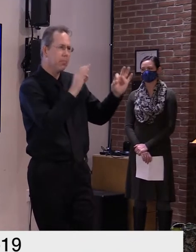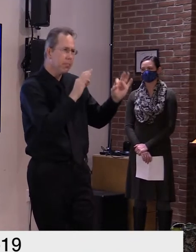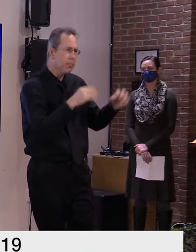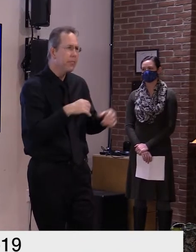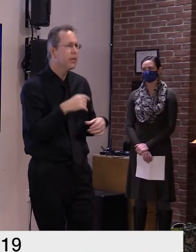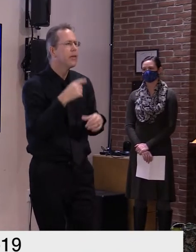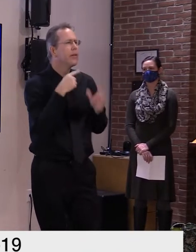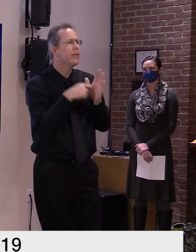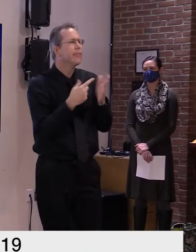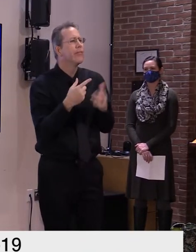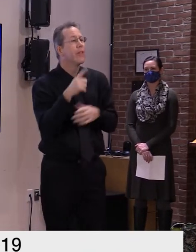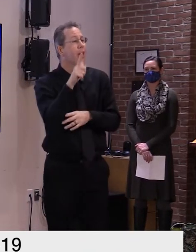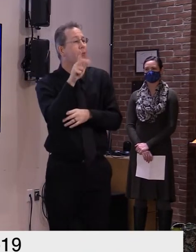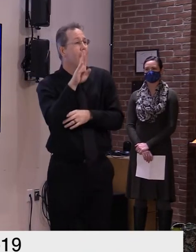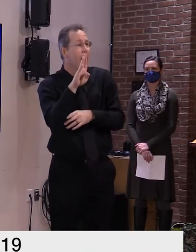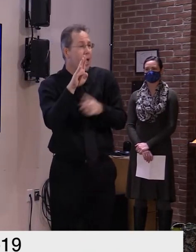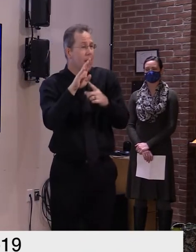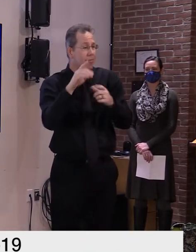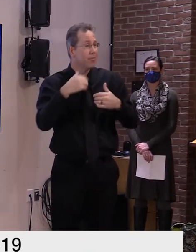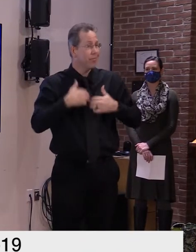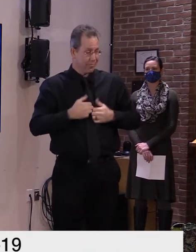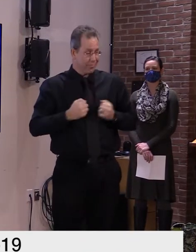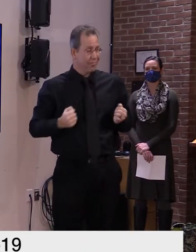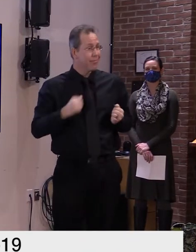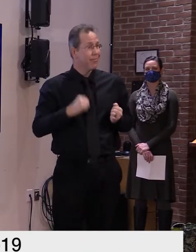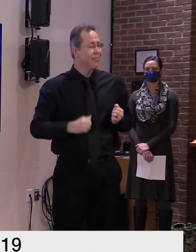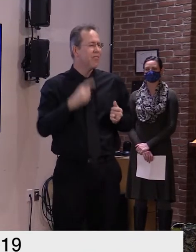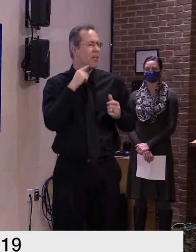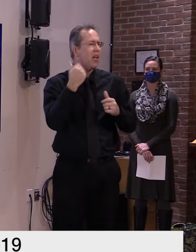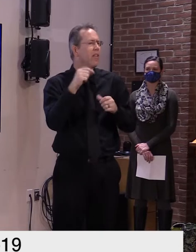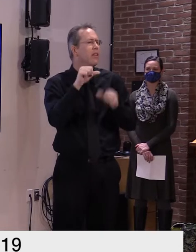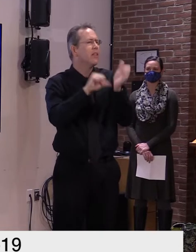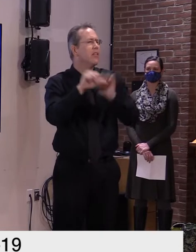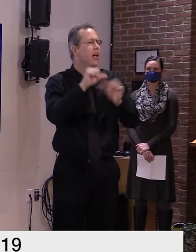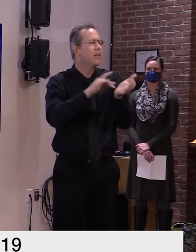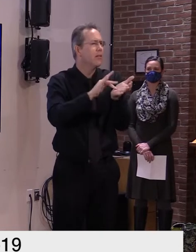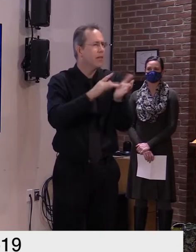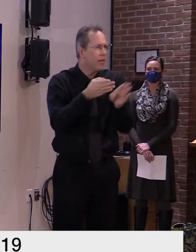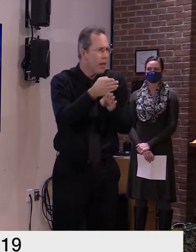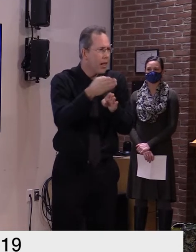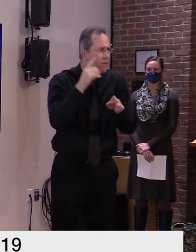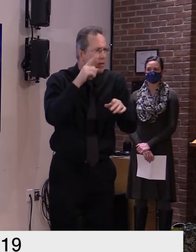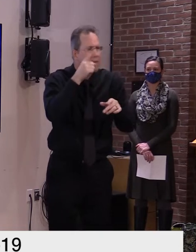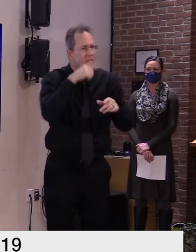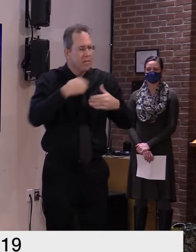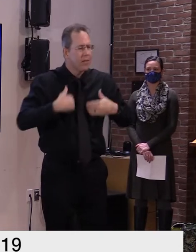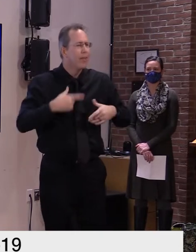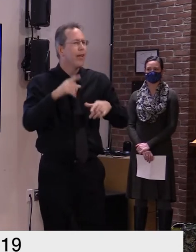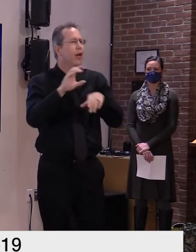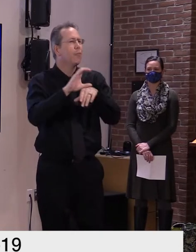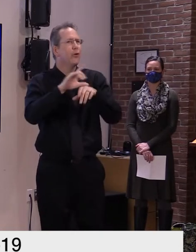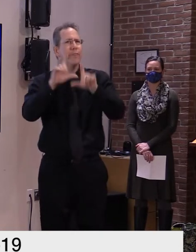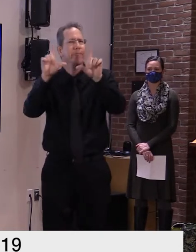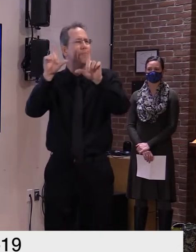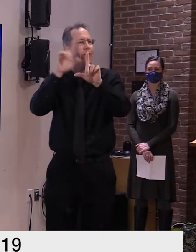and mannequins are needed to replace in-person clinical training and work-based learning in many programs